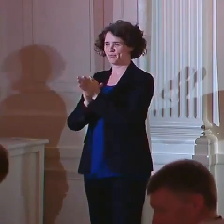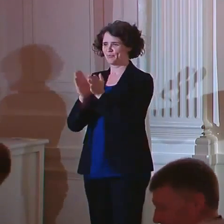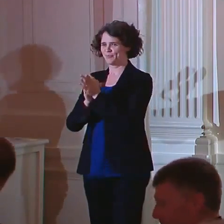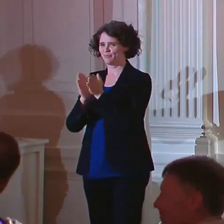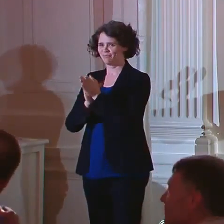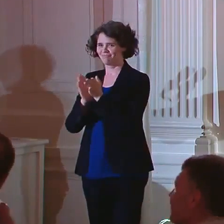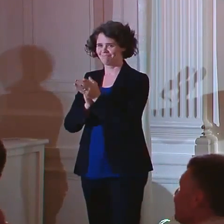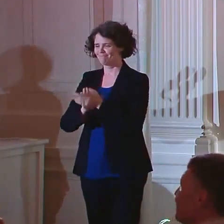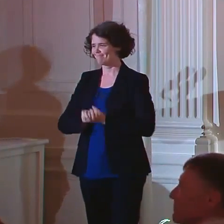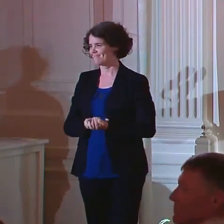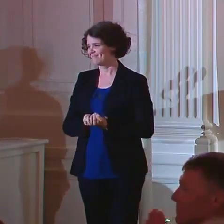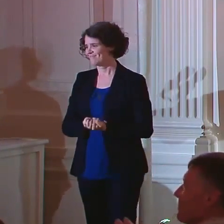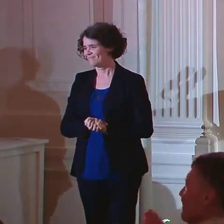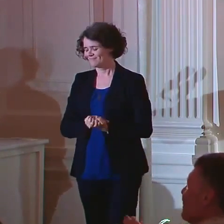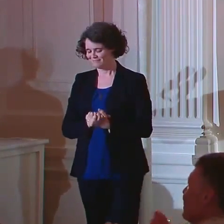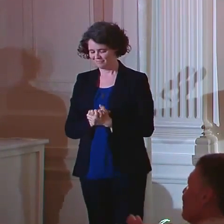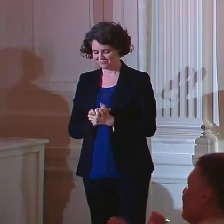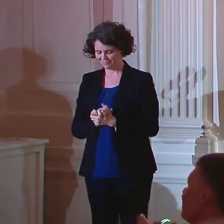for her for doing this.